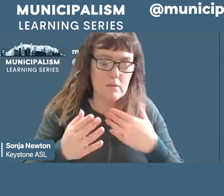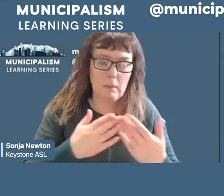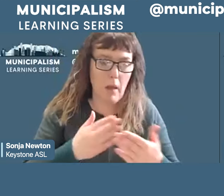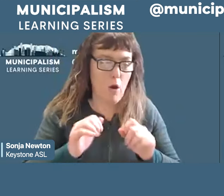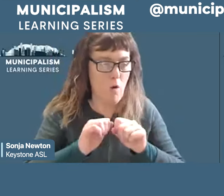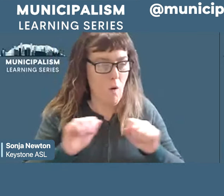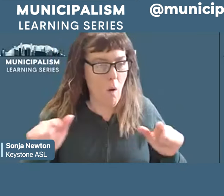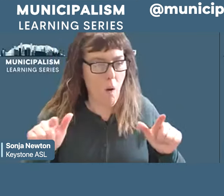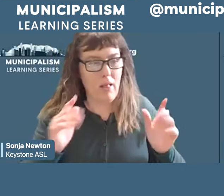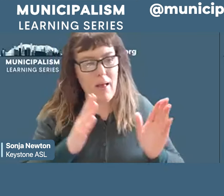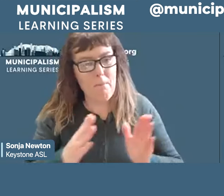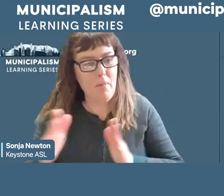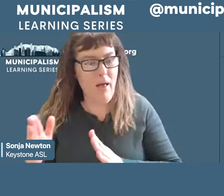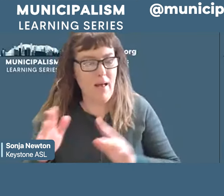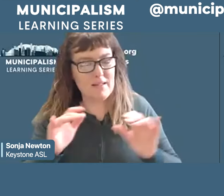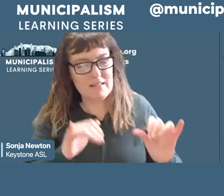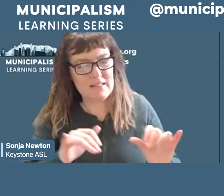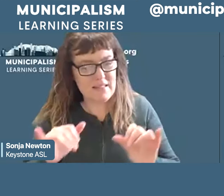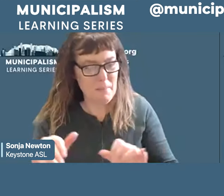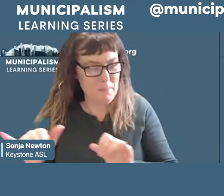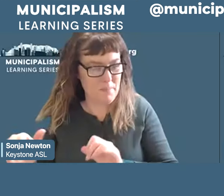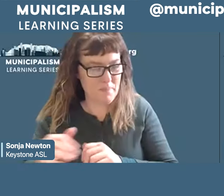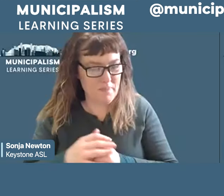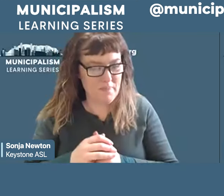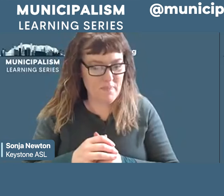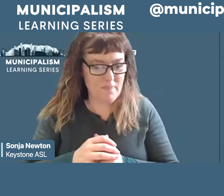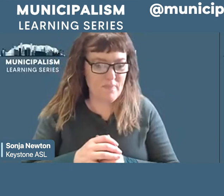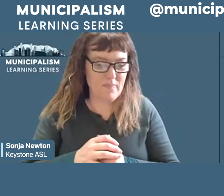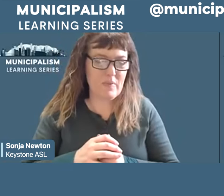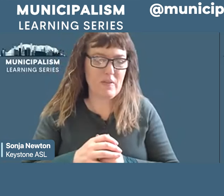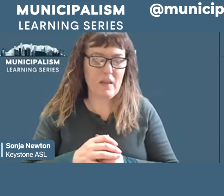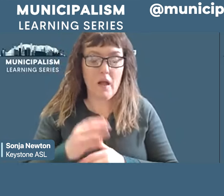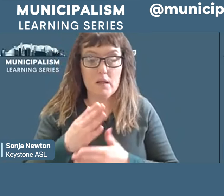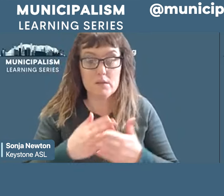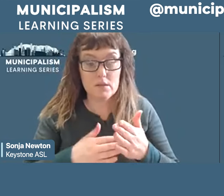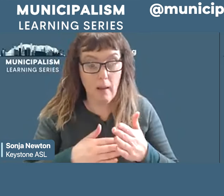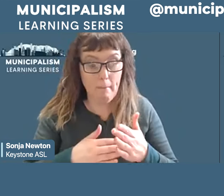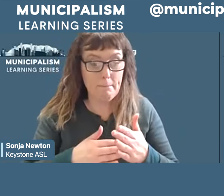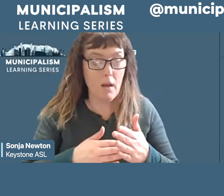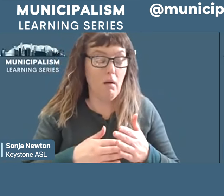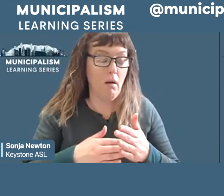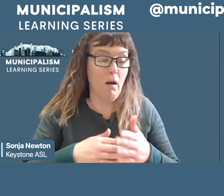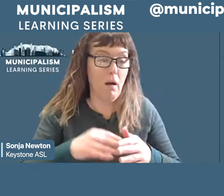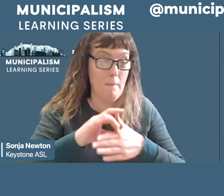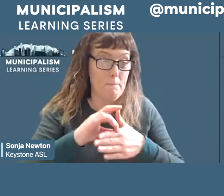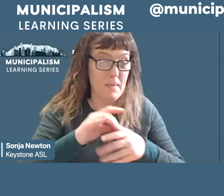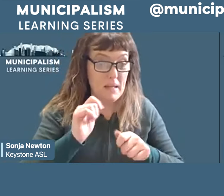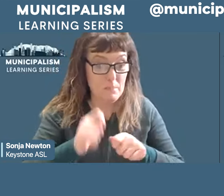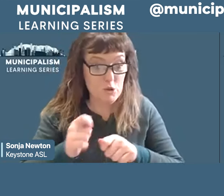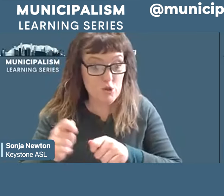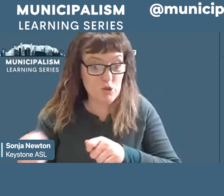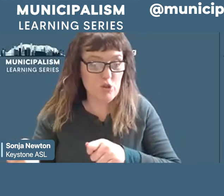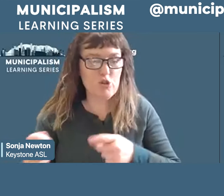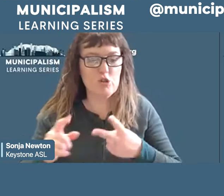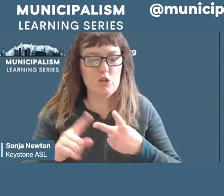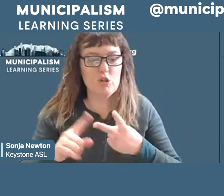Edward Hartley, a butcher, and Fred Jowett, a textile worker, were part of a small socialist minority in Bradford